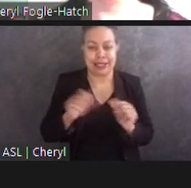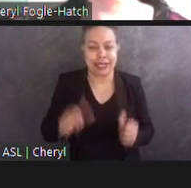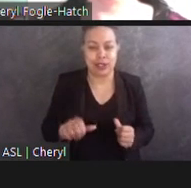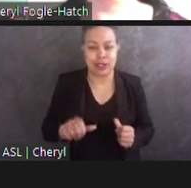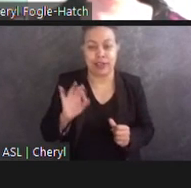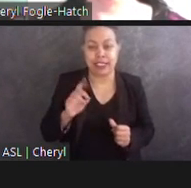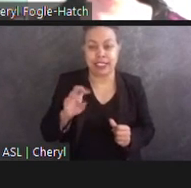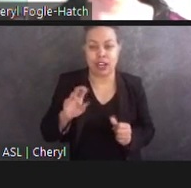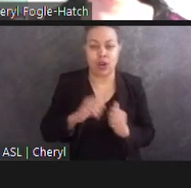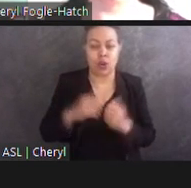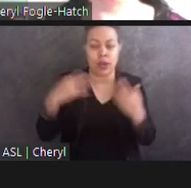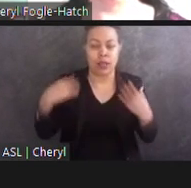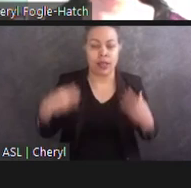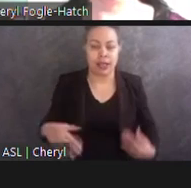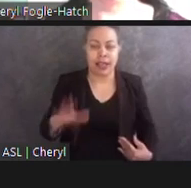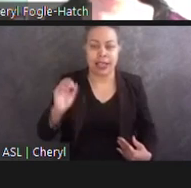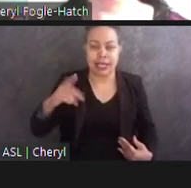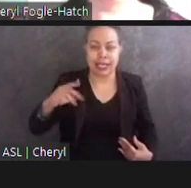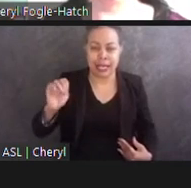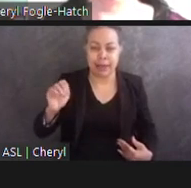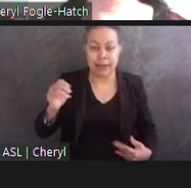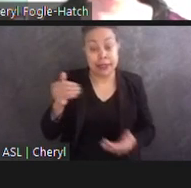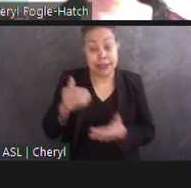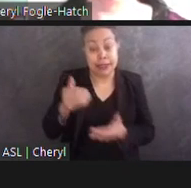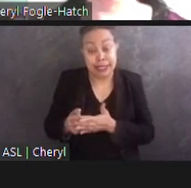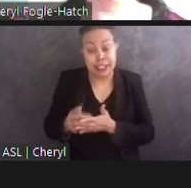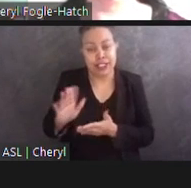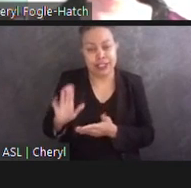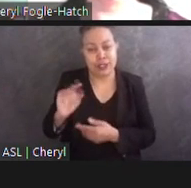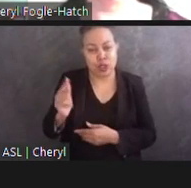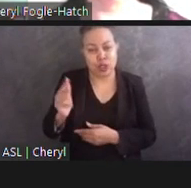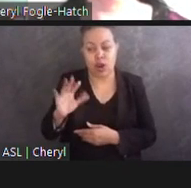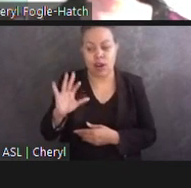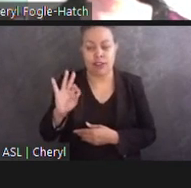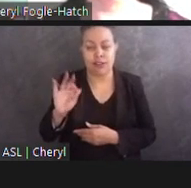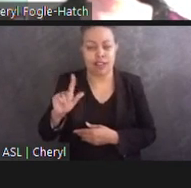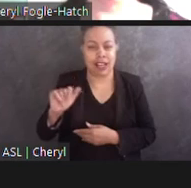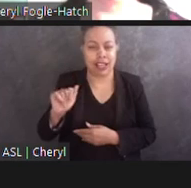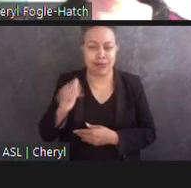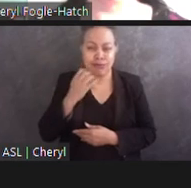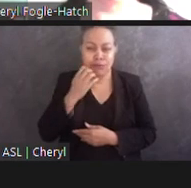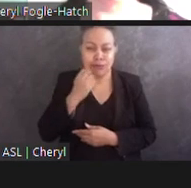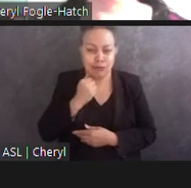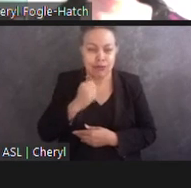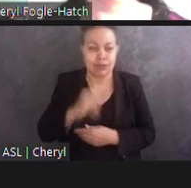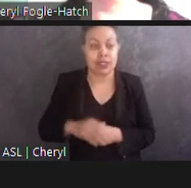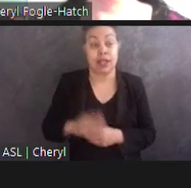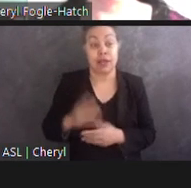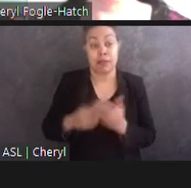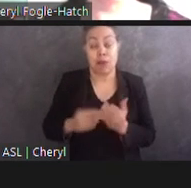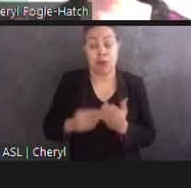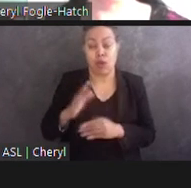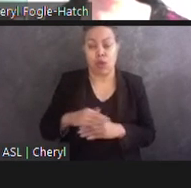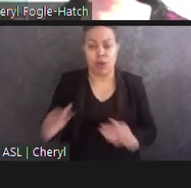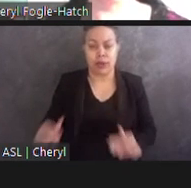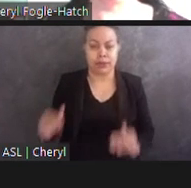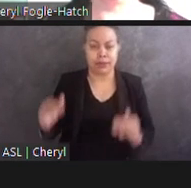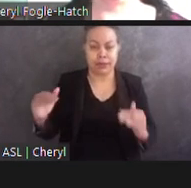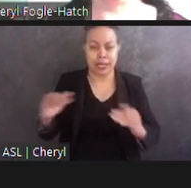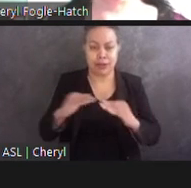him is his beloved dog Fala. FDR and Fala are on a raised platform. In the picture, viewing the statues are